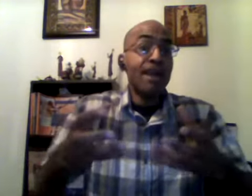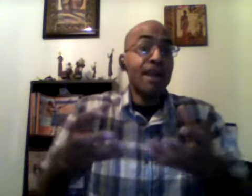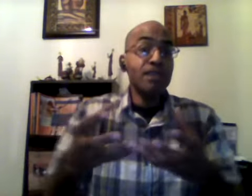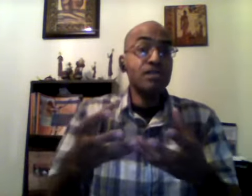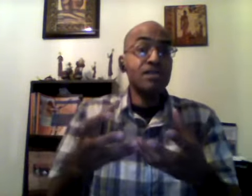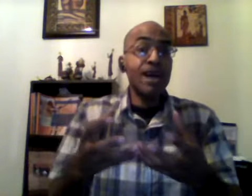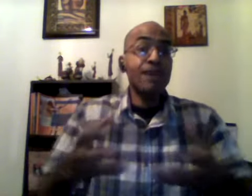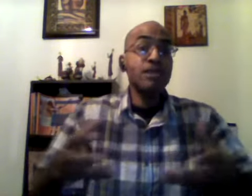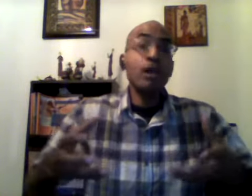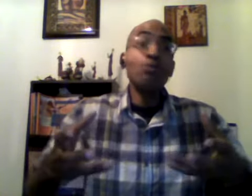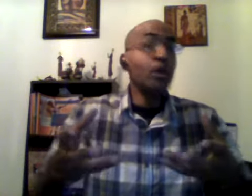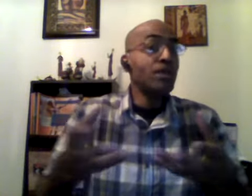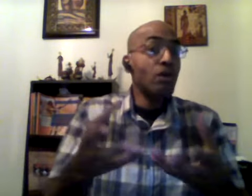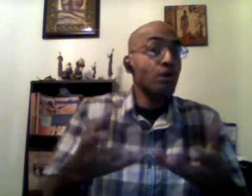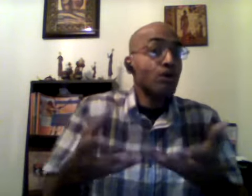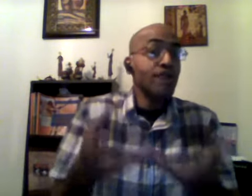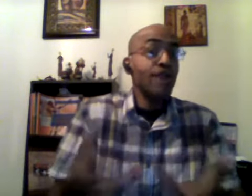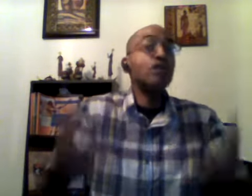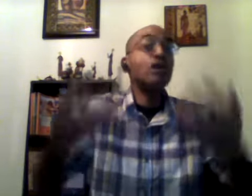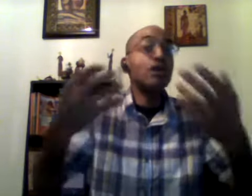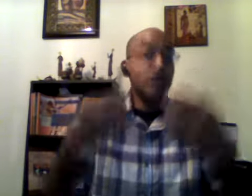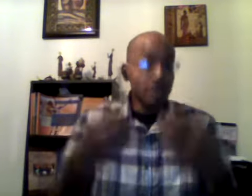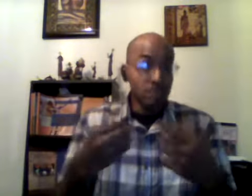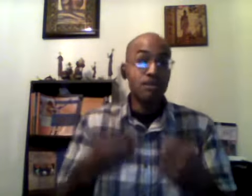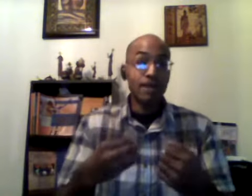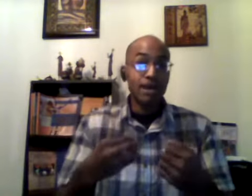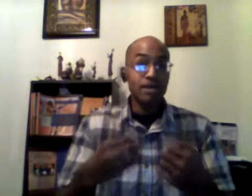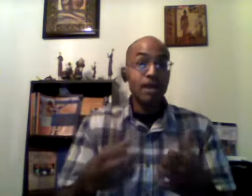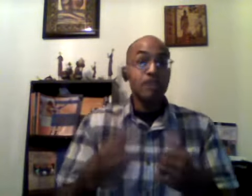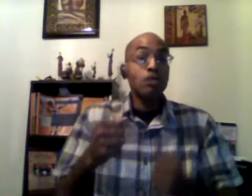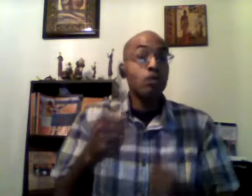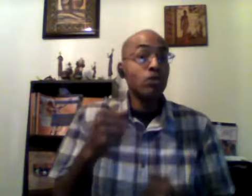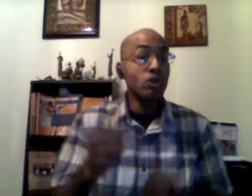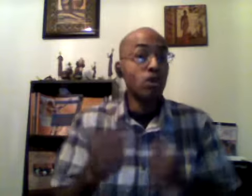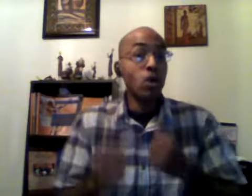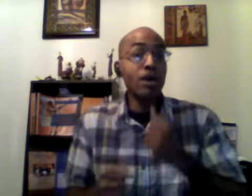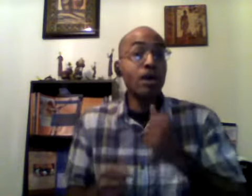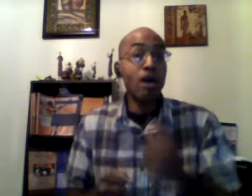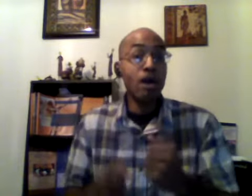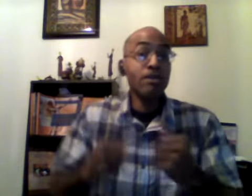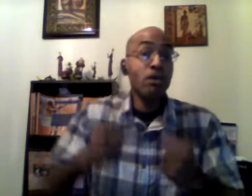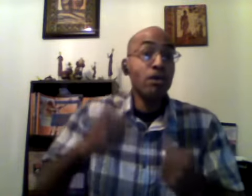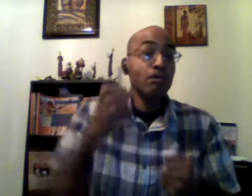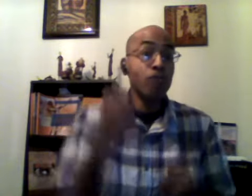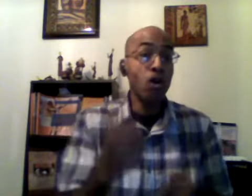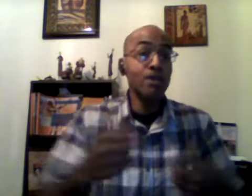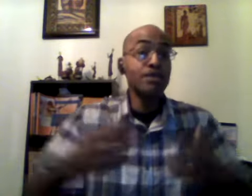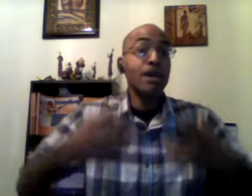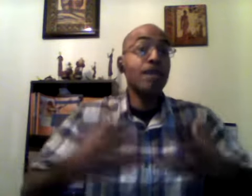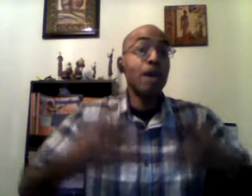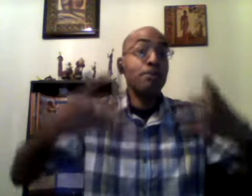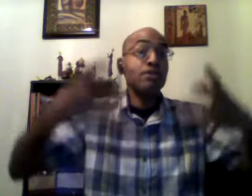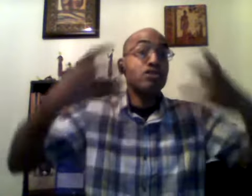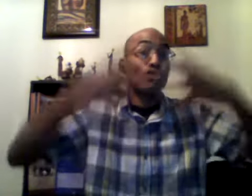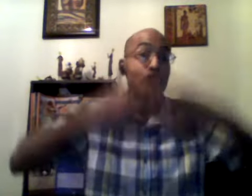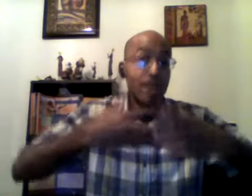exercise we don't create the good stress see when you're doing cardio and aerobics that puts stress